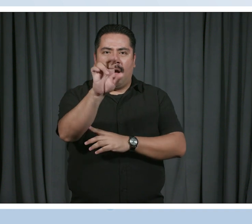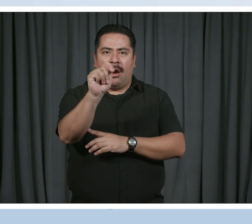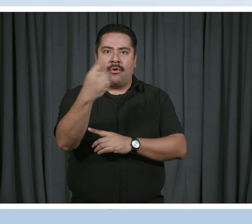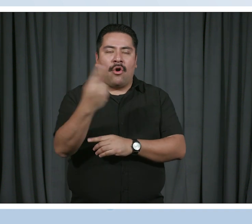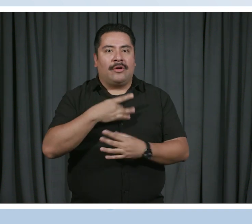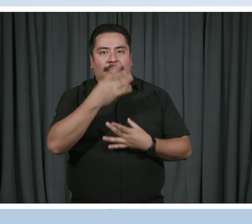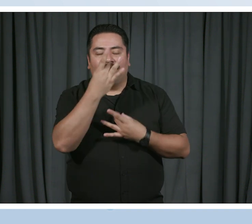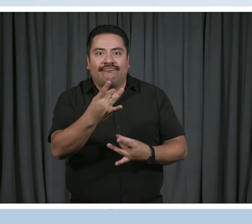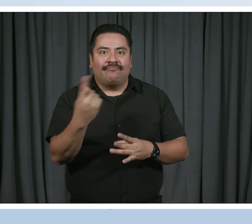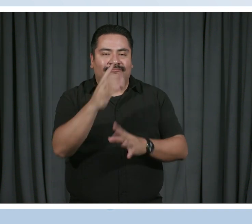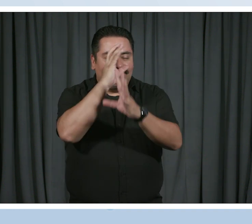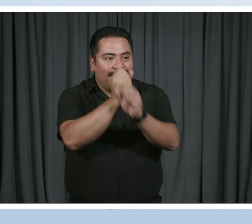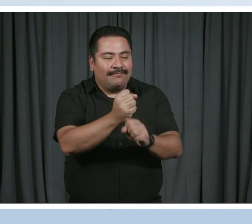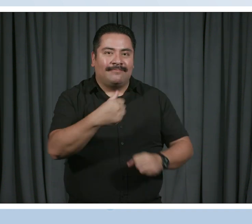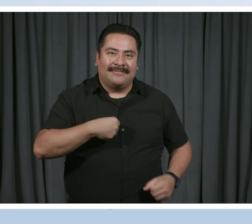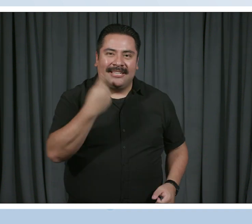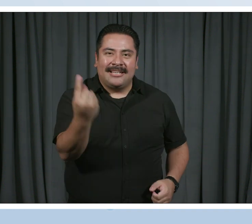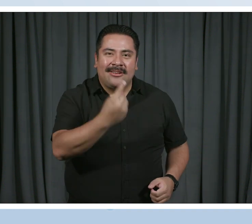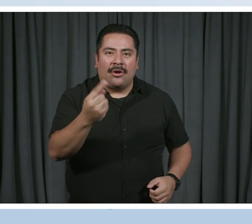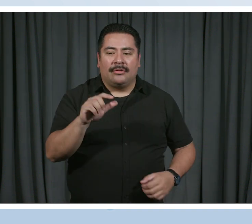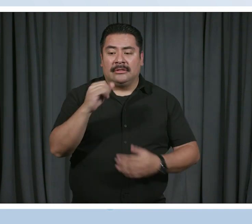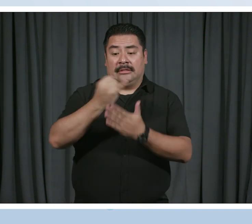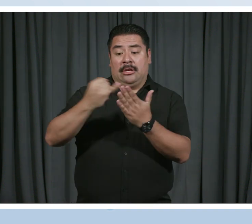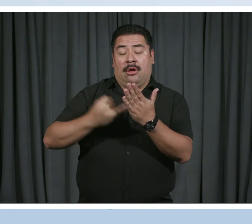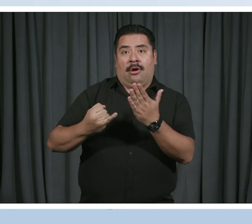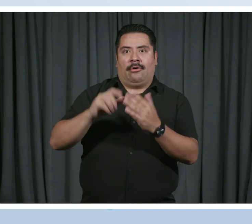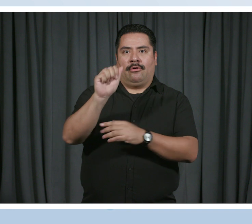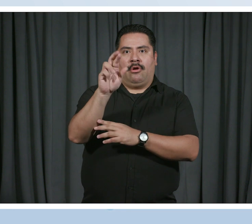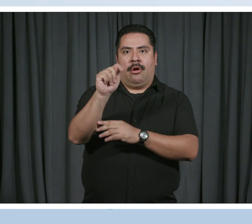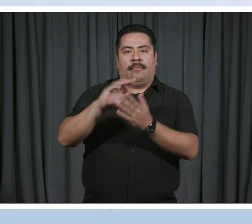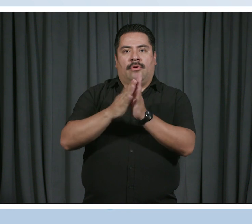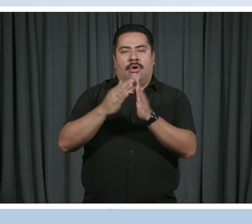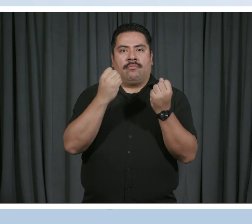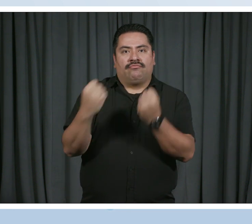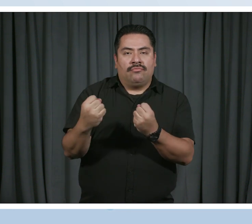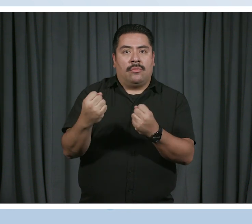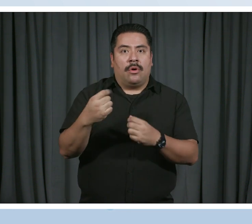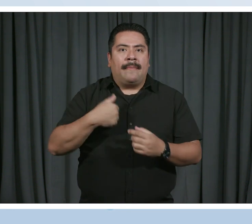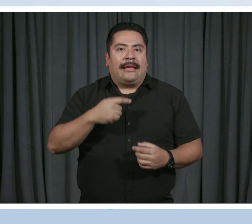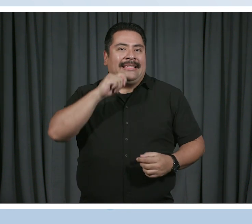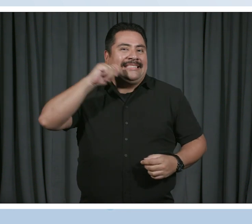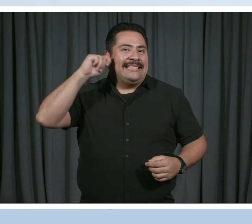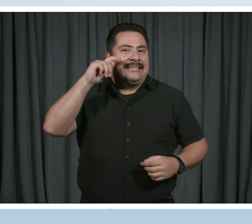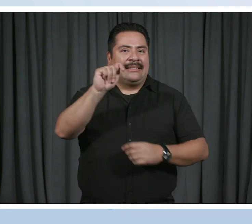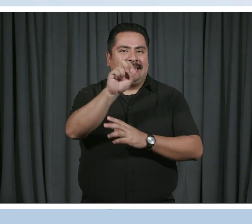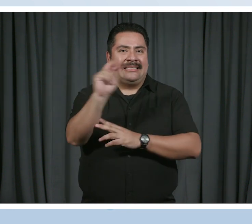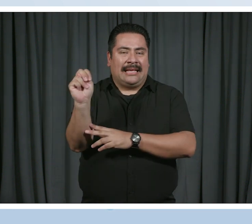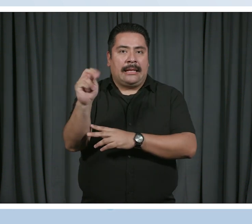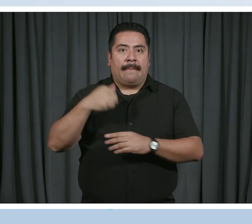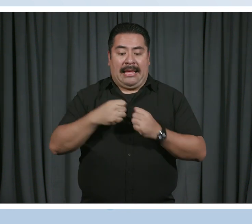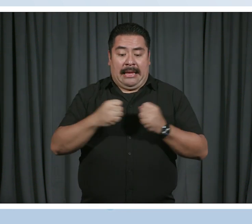something that has fascinated me. But art really cemented itself in my life as a teenager. I came out when I was 15